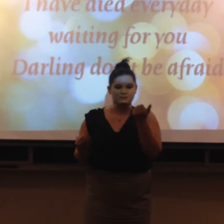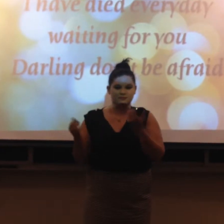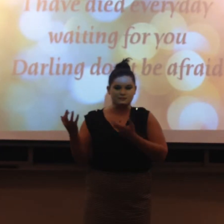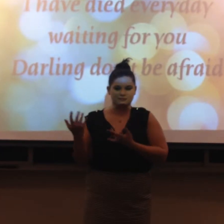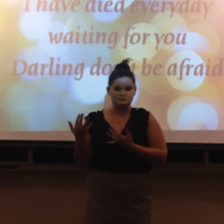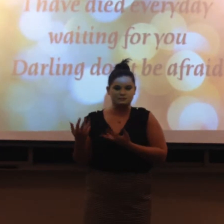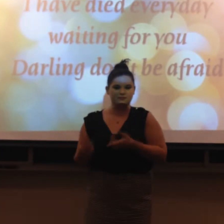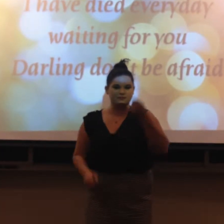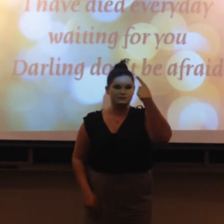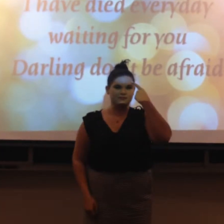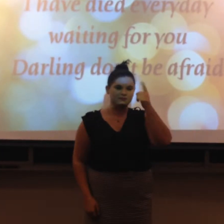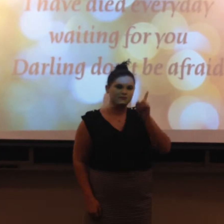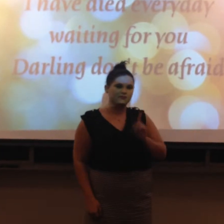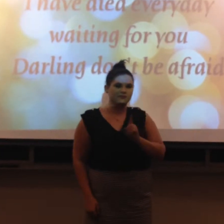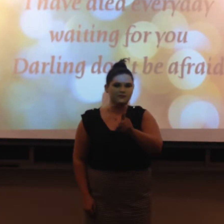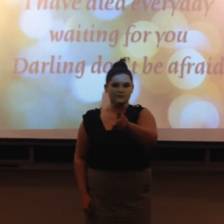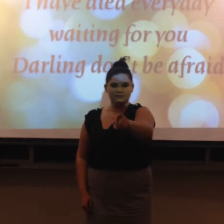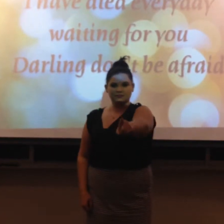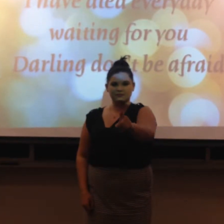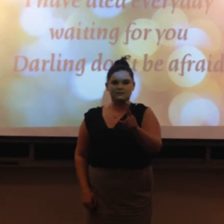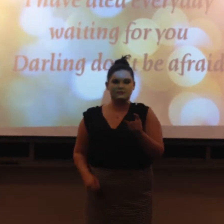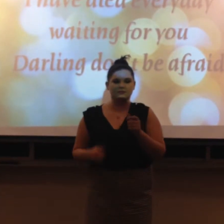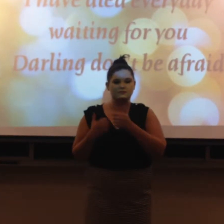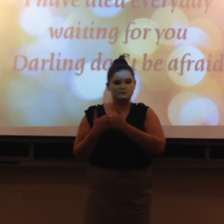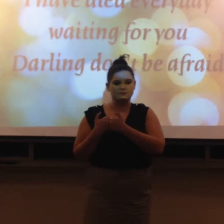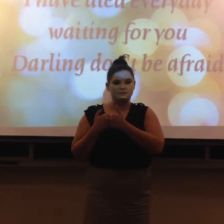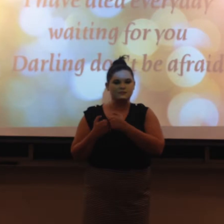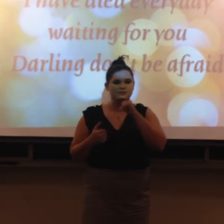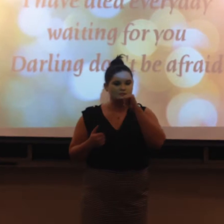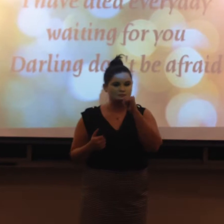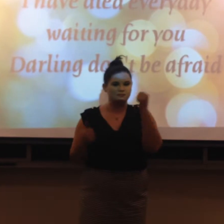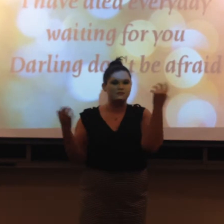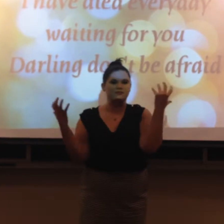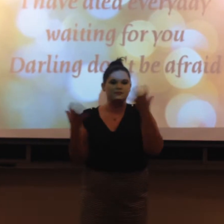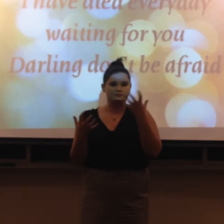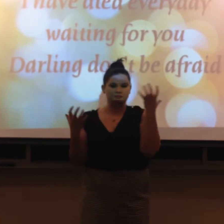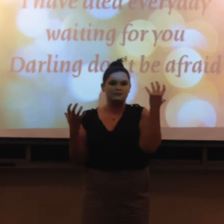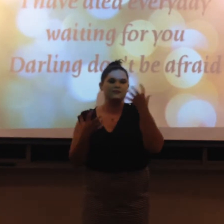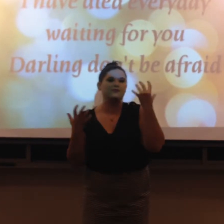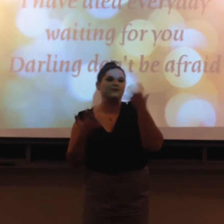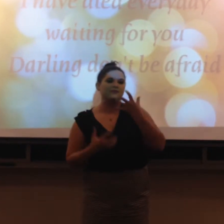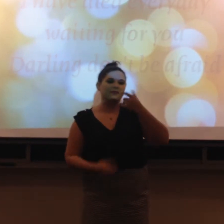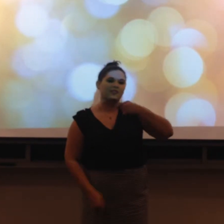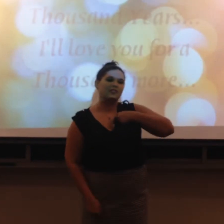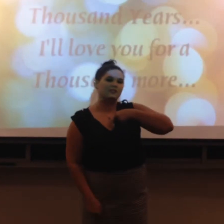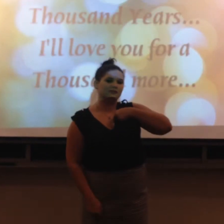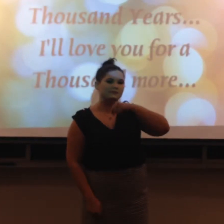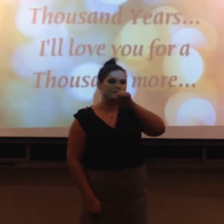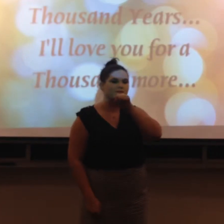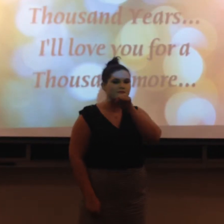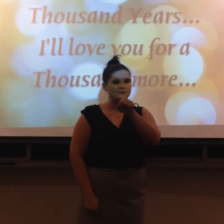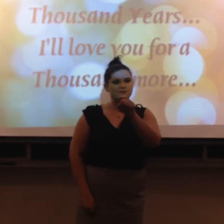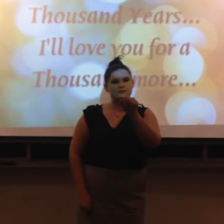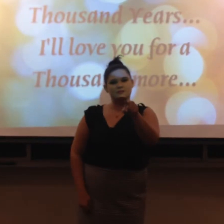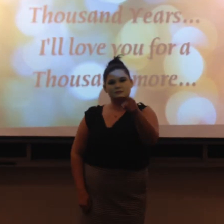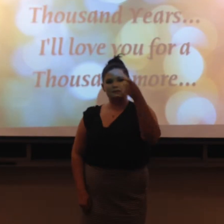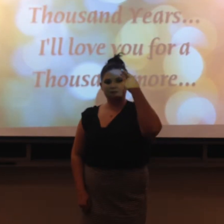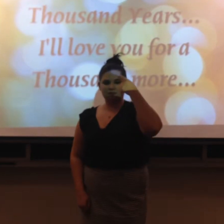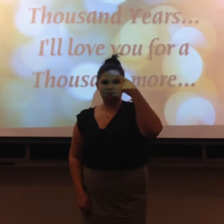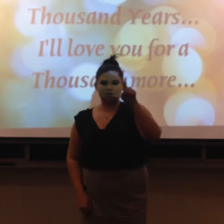day waiting for you Darling, don't be afraid I've loved you